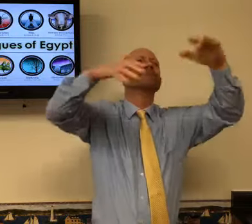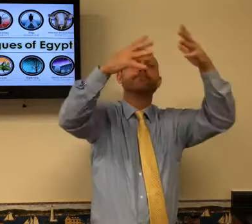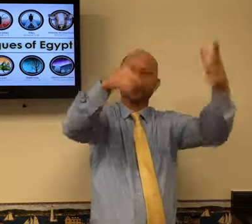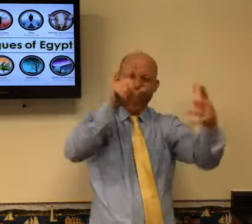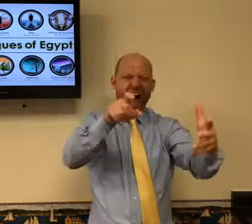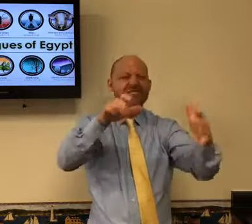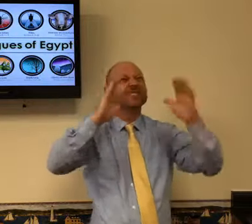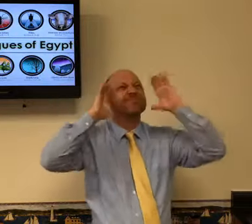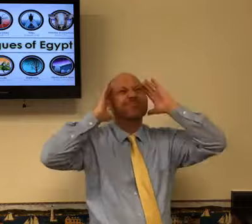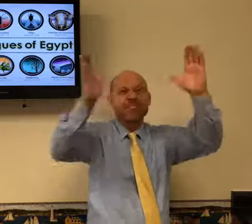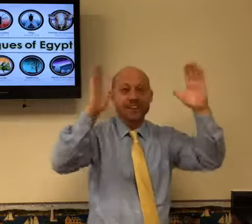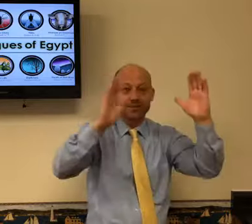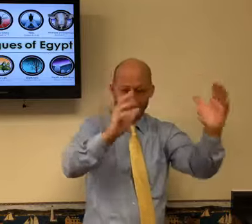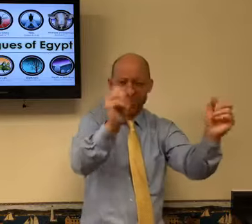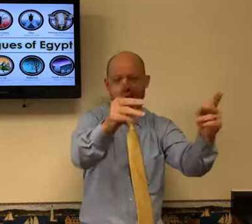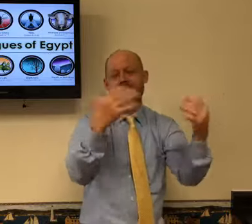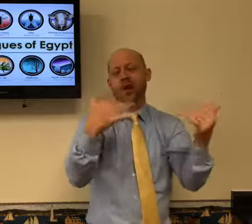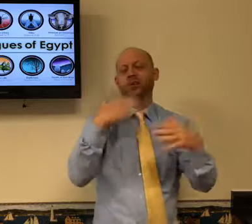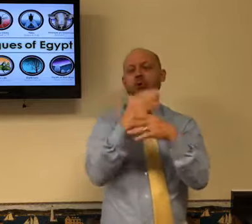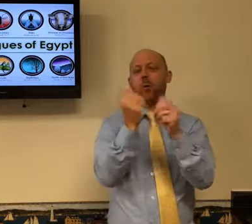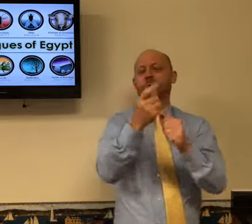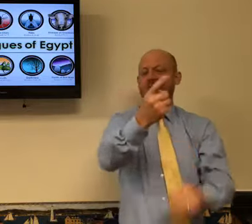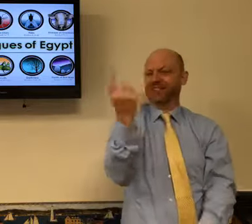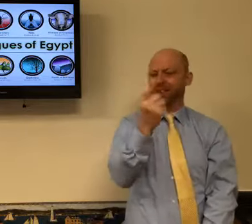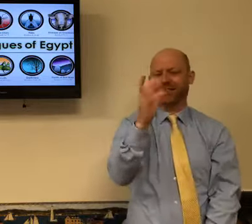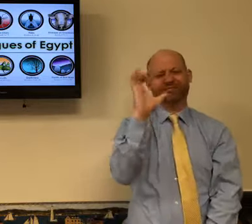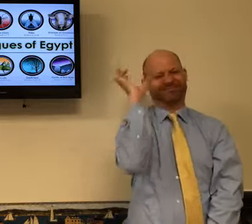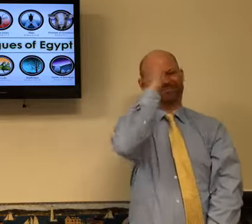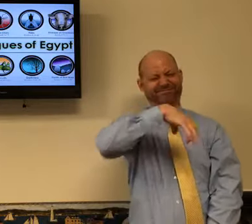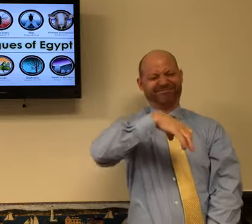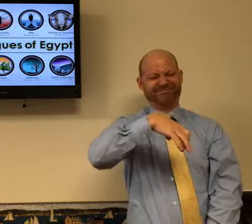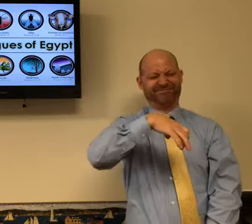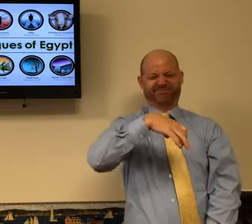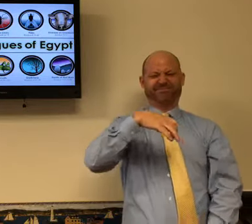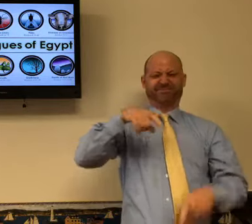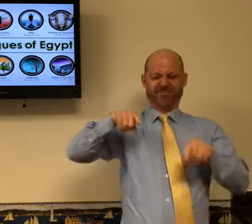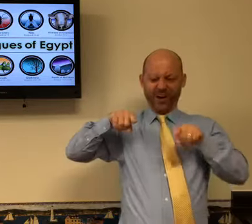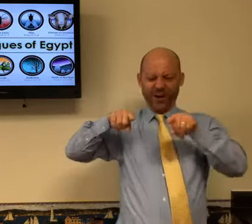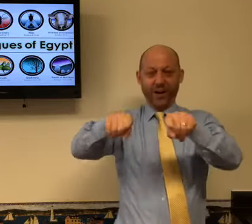People who are studying God and they're starting to pay attention. I want to share something with you.